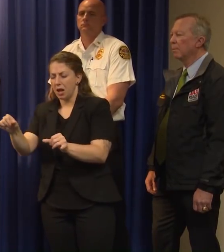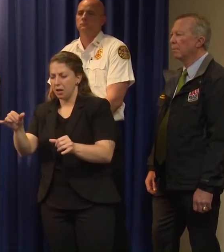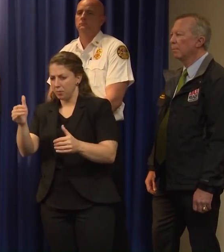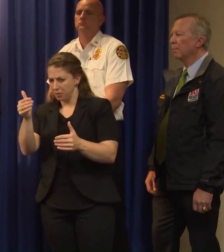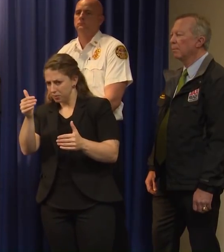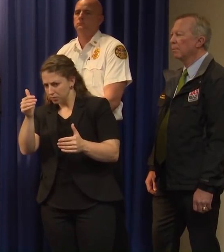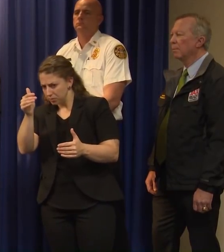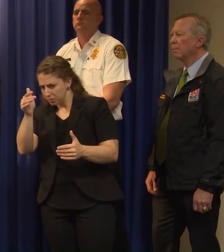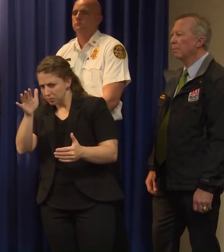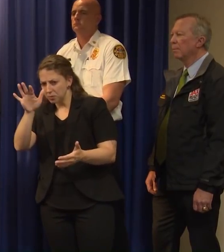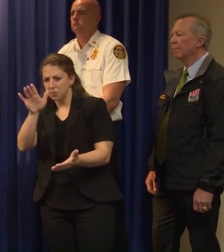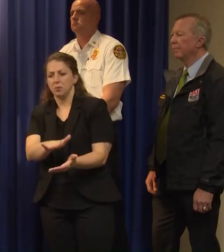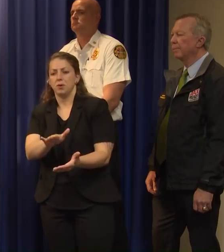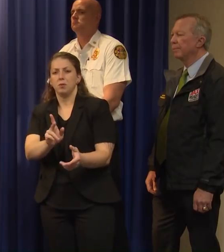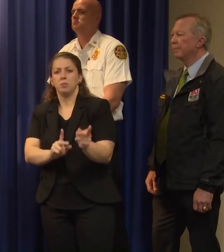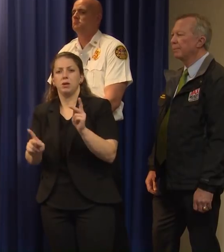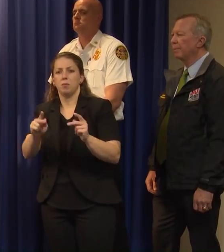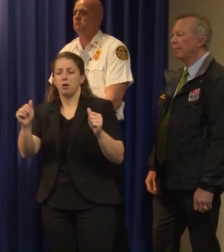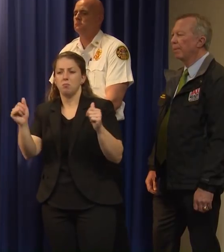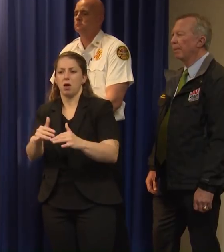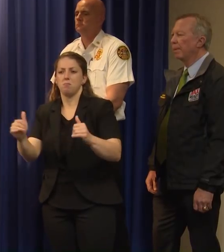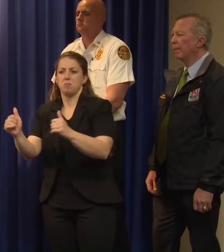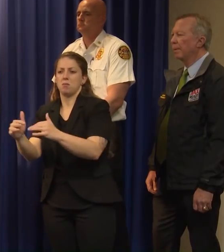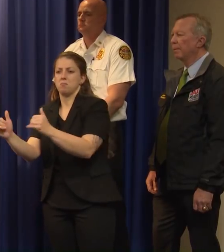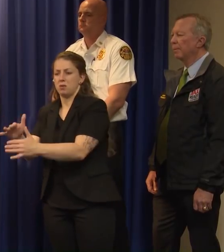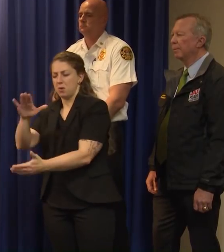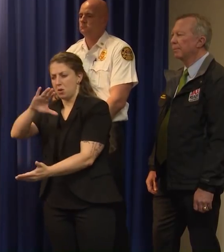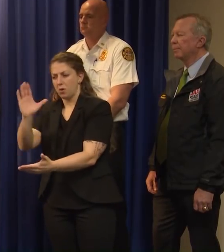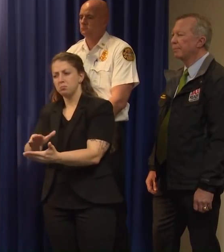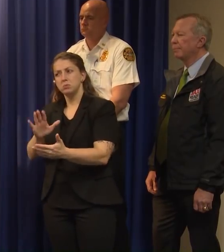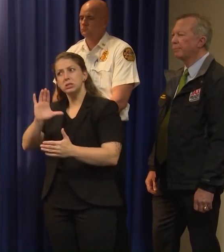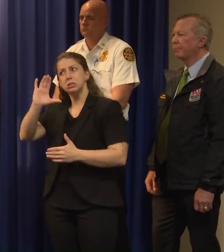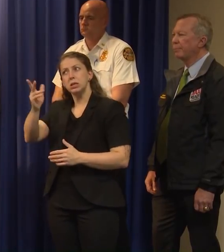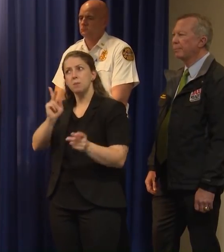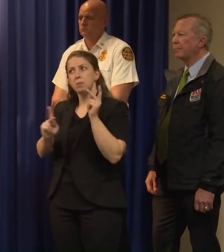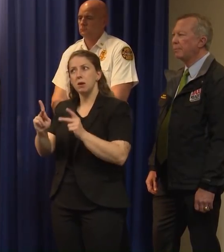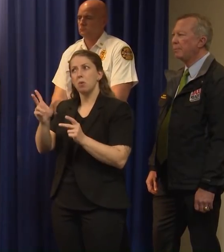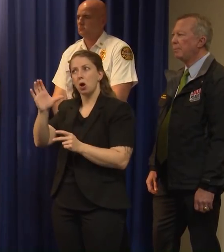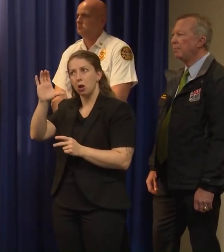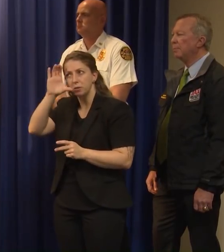would take, by and large, uh, people are listening to us and taking this seriously.